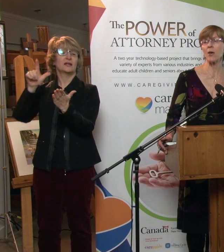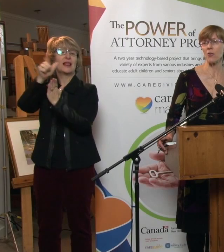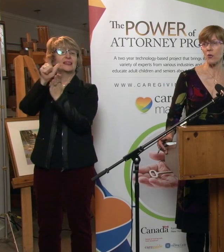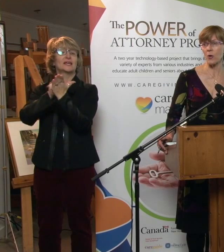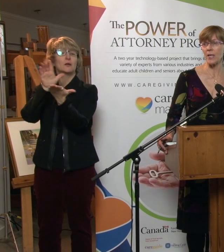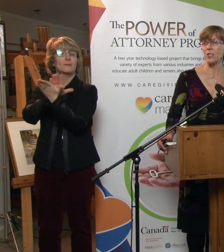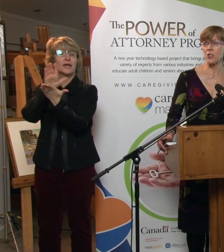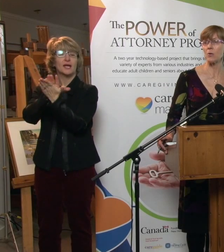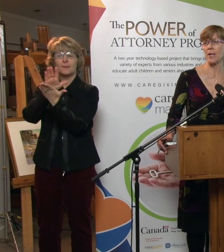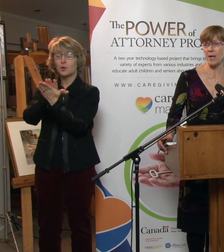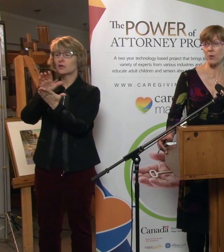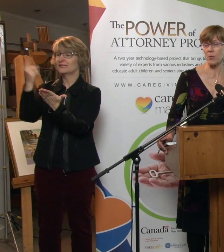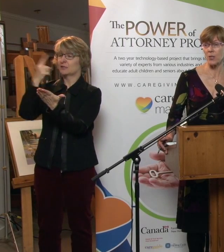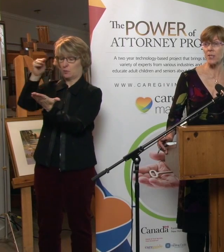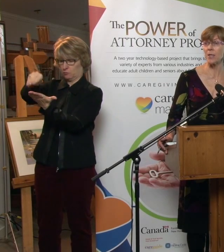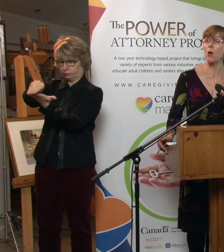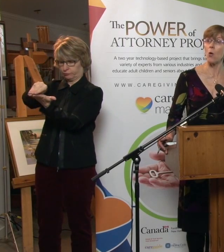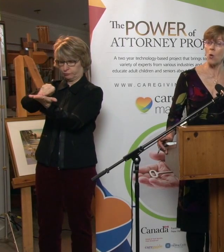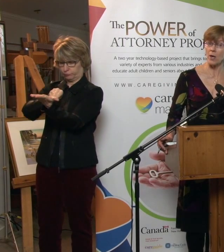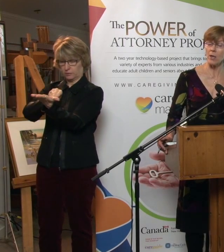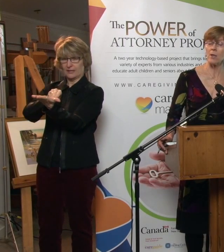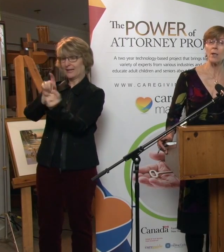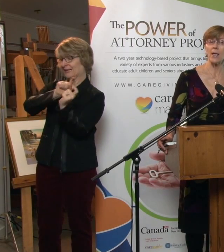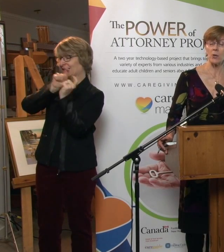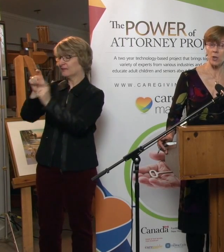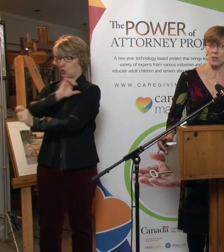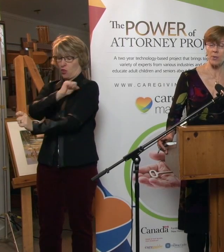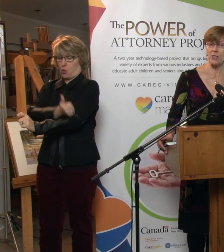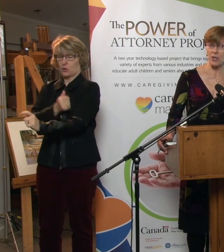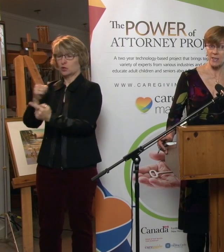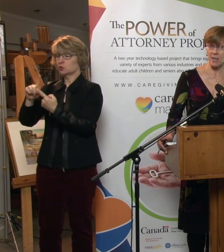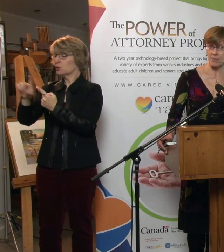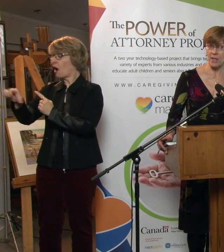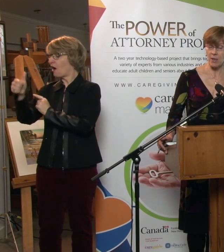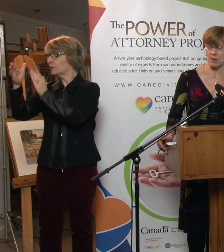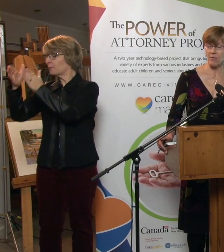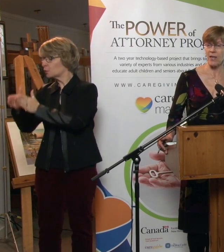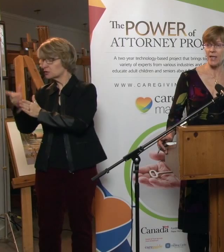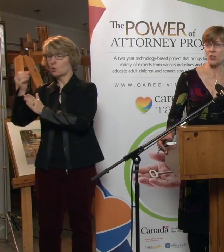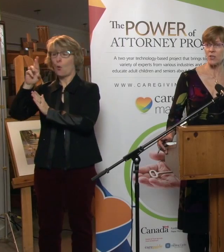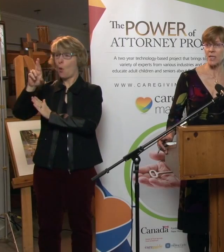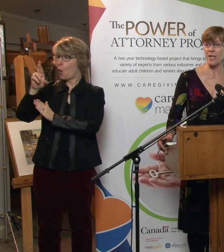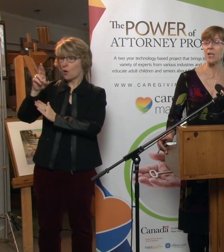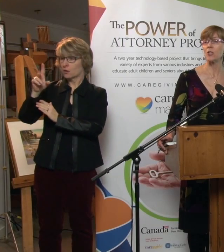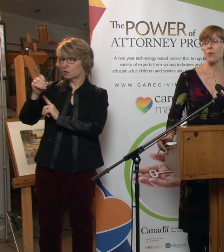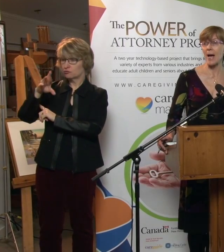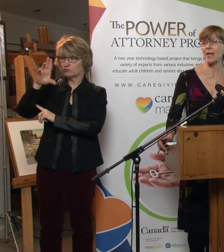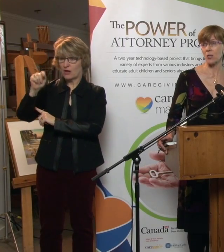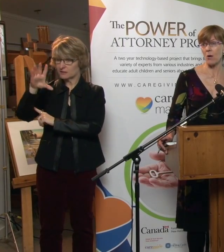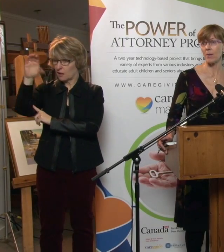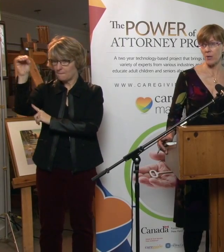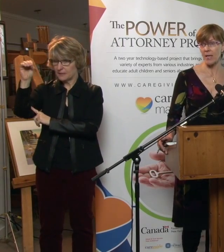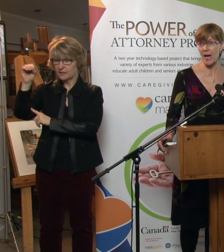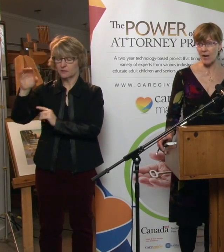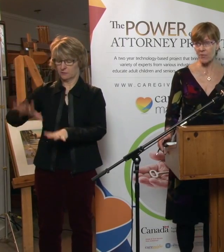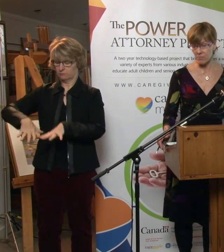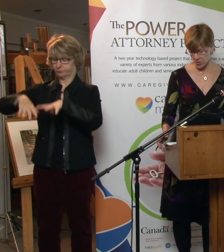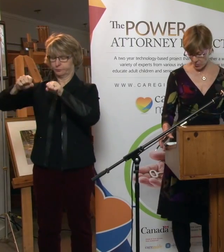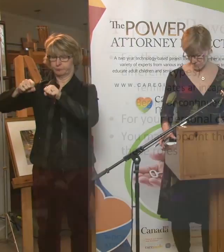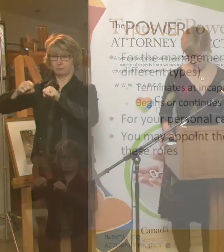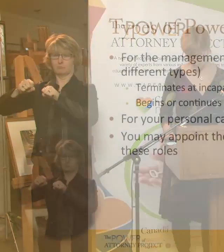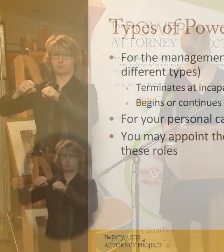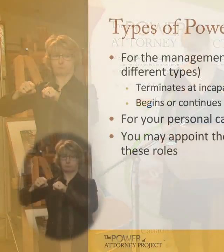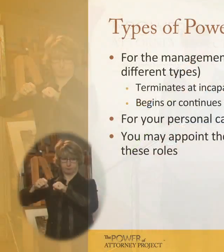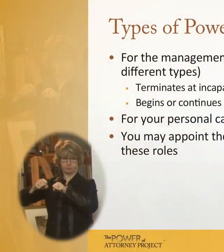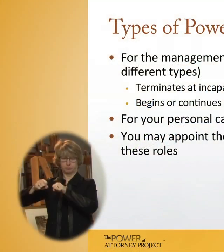giving authority to another person, or it could also be a trust company on the financial side to act on their behalf.